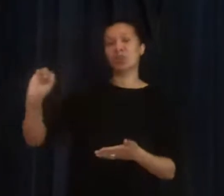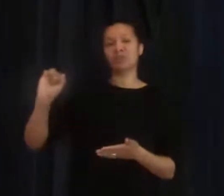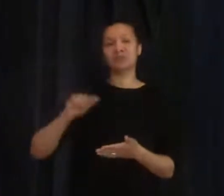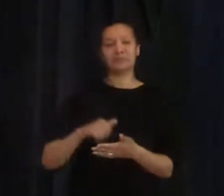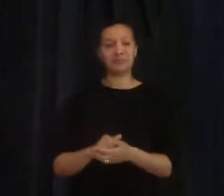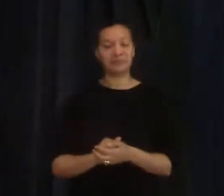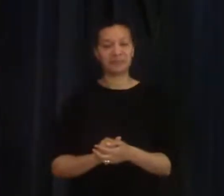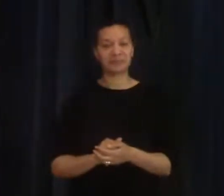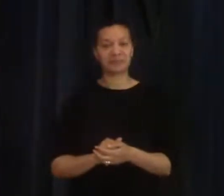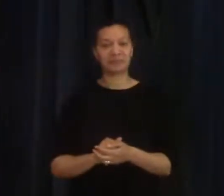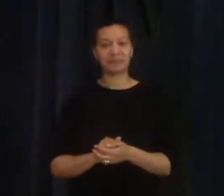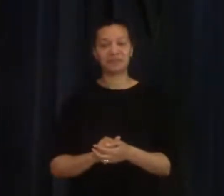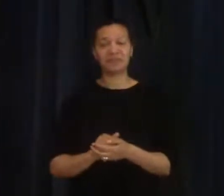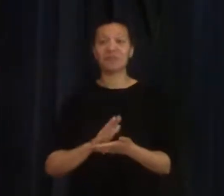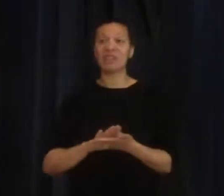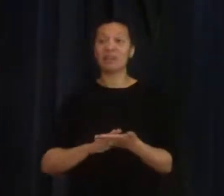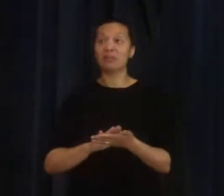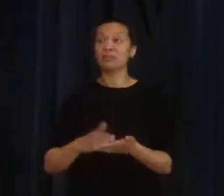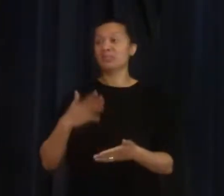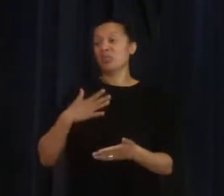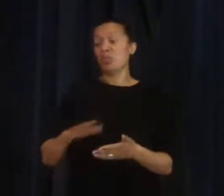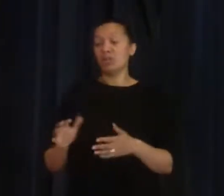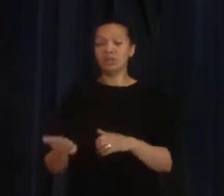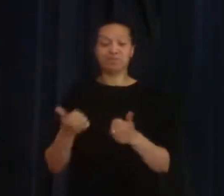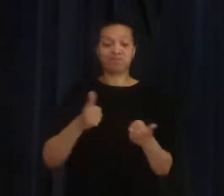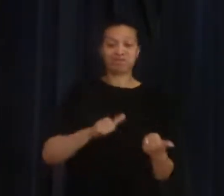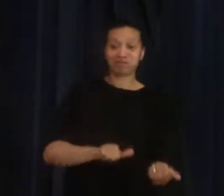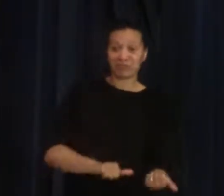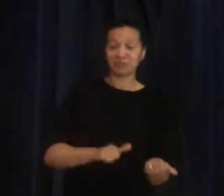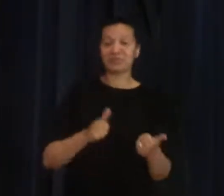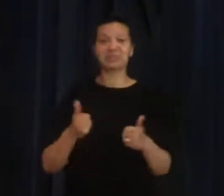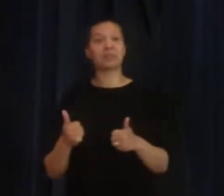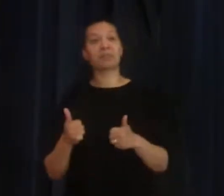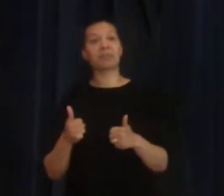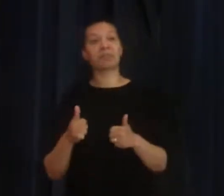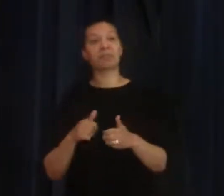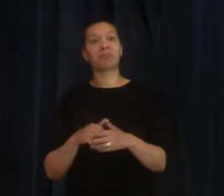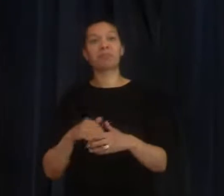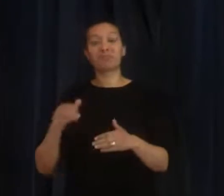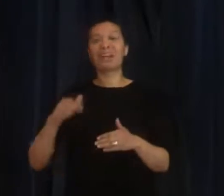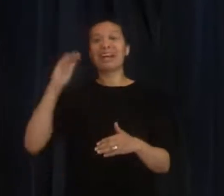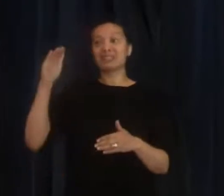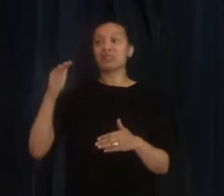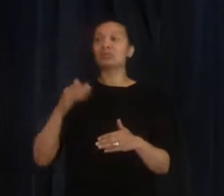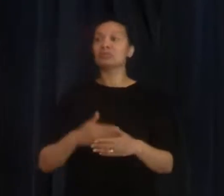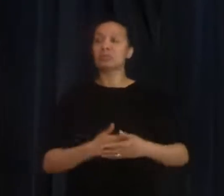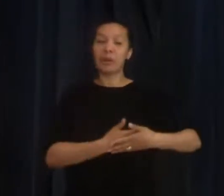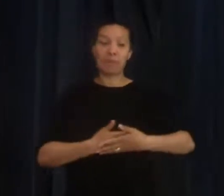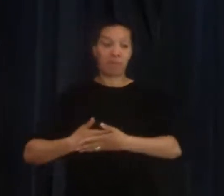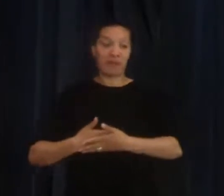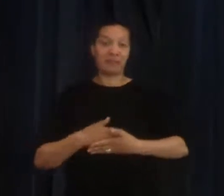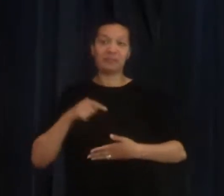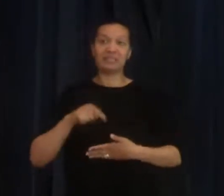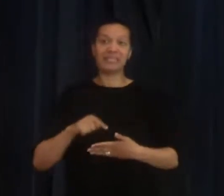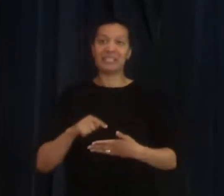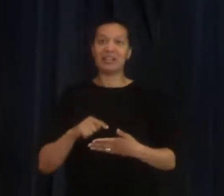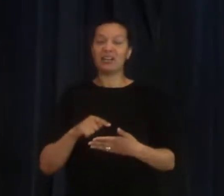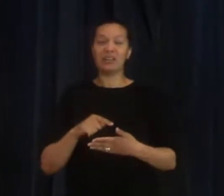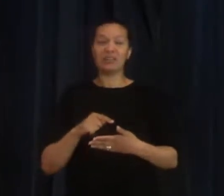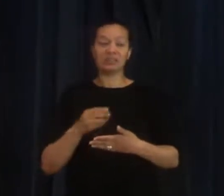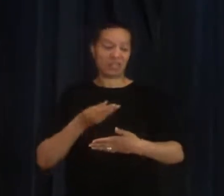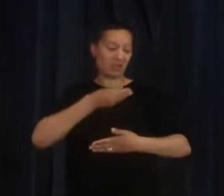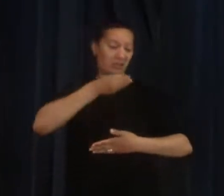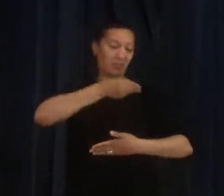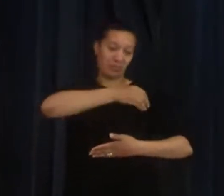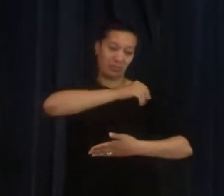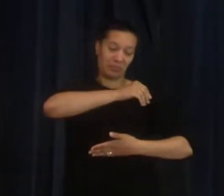actually made that decision to be baptised. We don't do children's christenings in this church, we do dedications. So it's similar